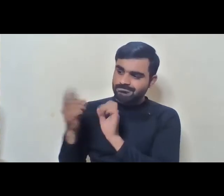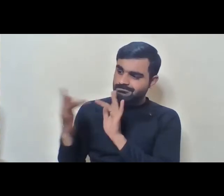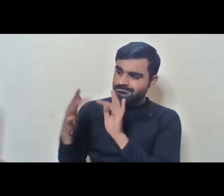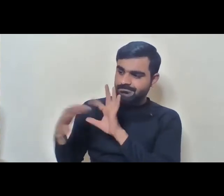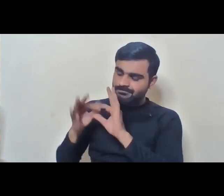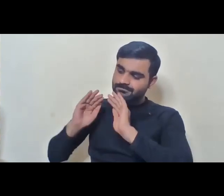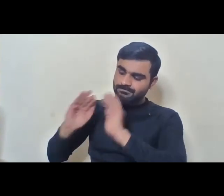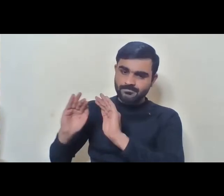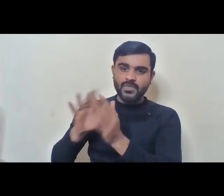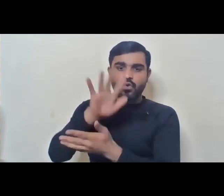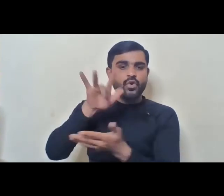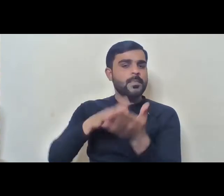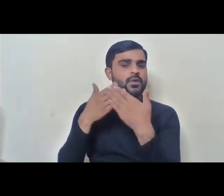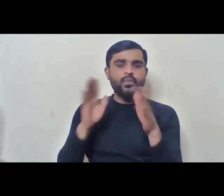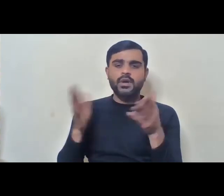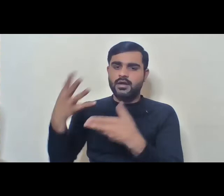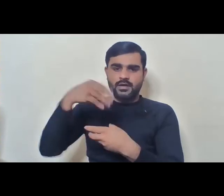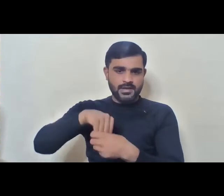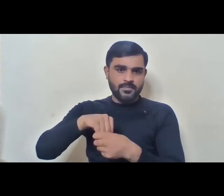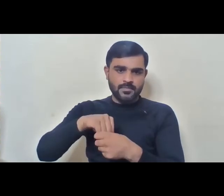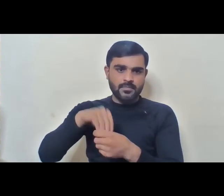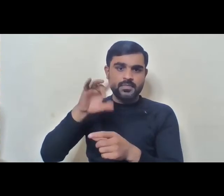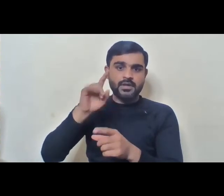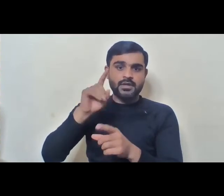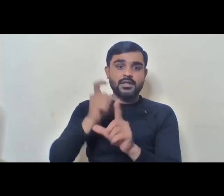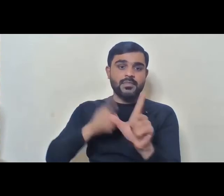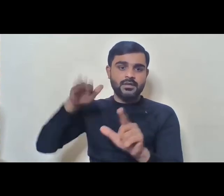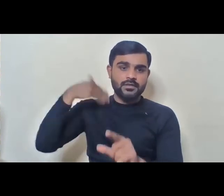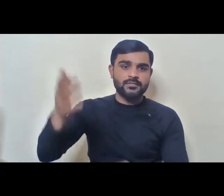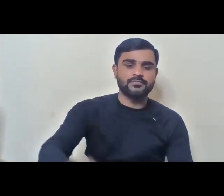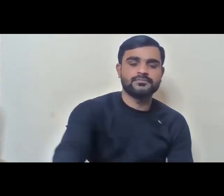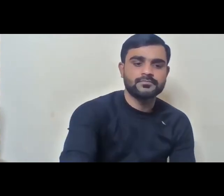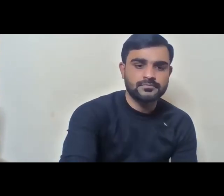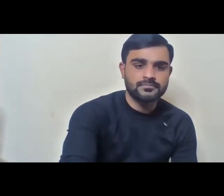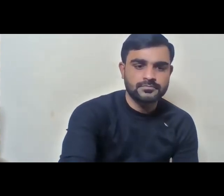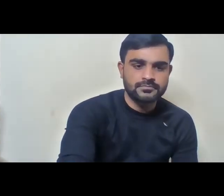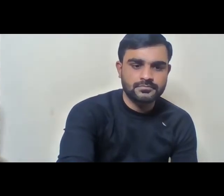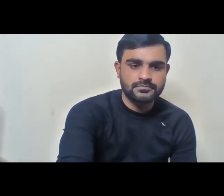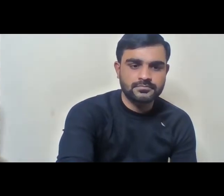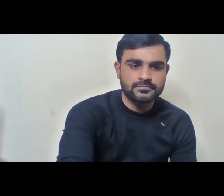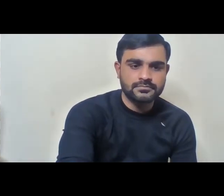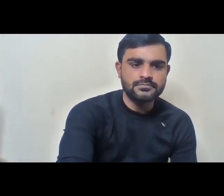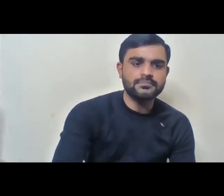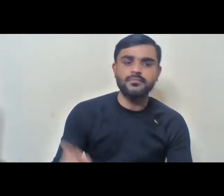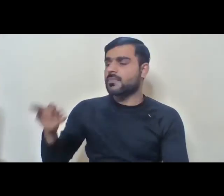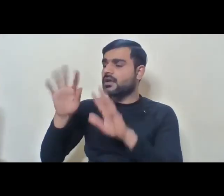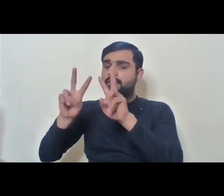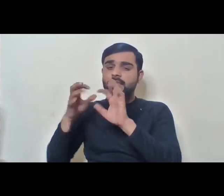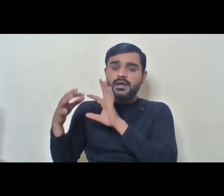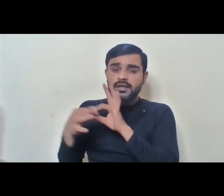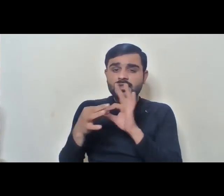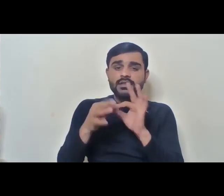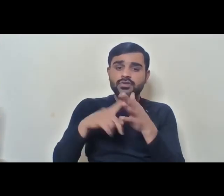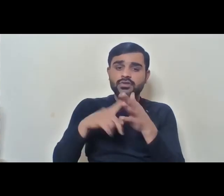That offer is always there. We have been working with you over the last so many years. But if any specific question you have related to employment,